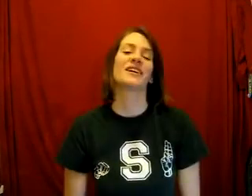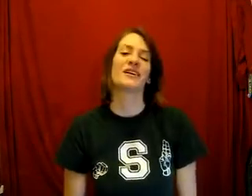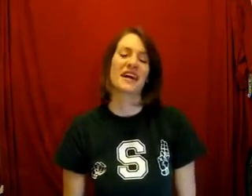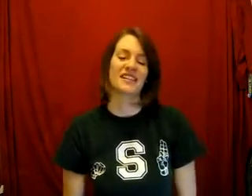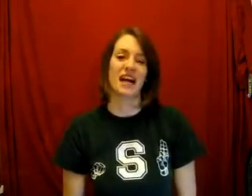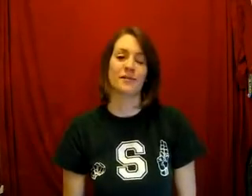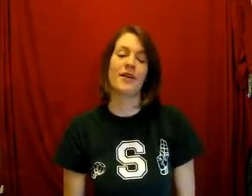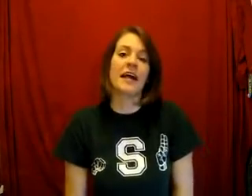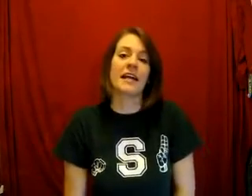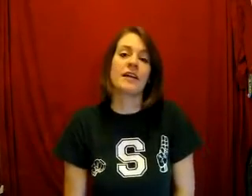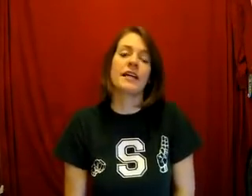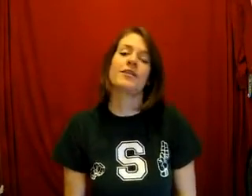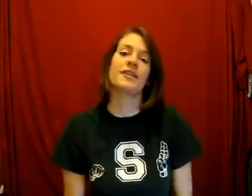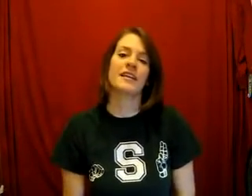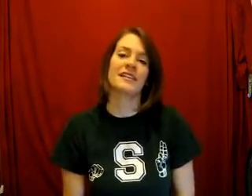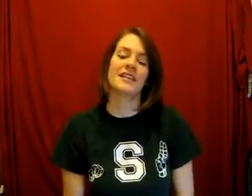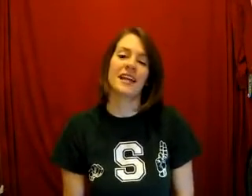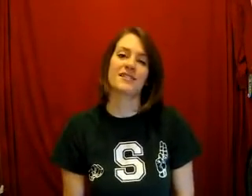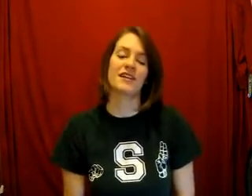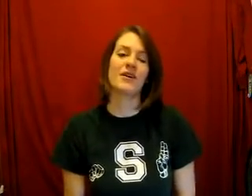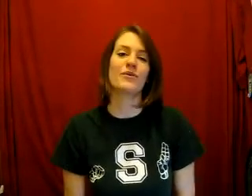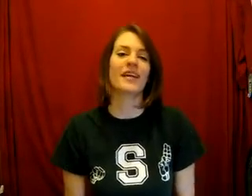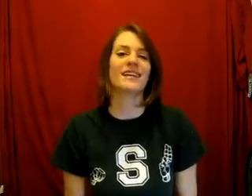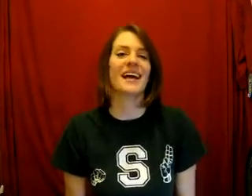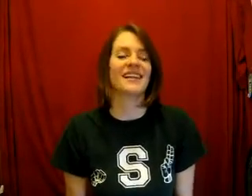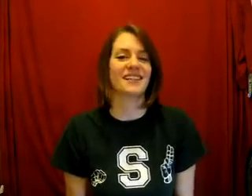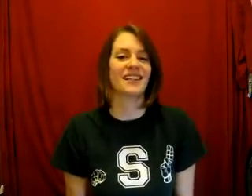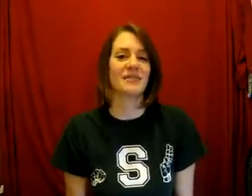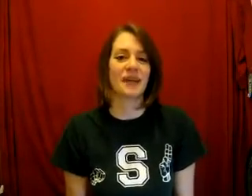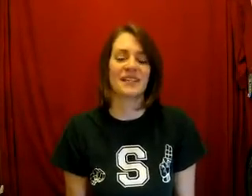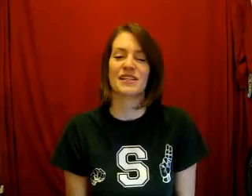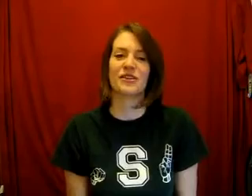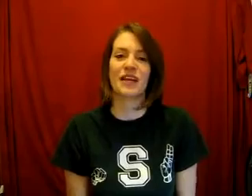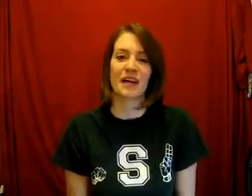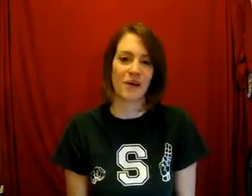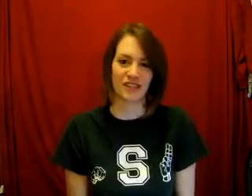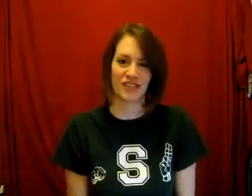Great job. Okay, now click to the next video, and we can get into basic greeting questions.